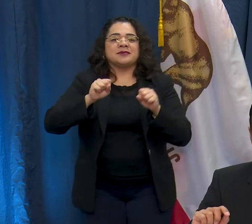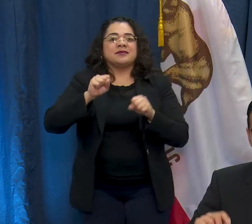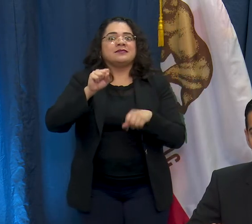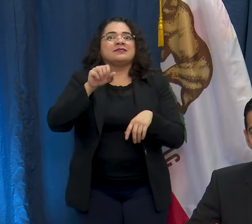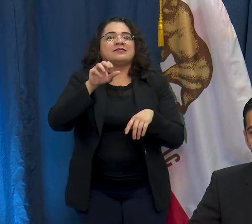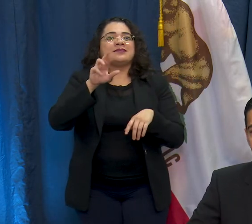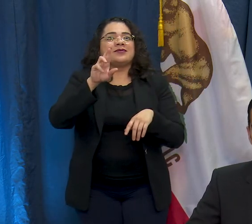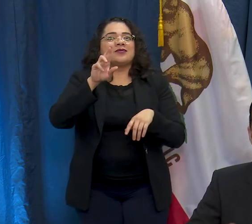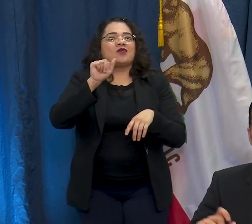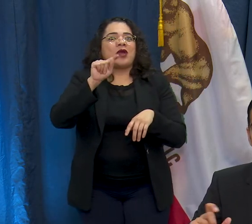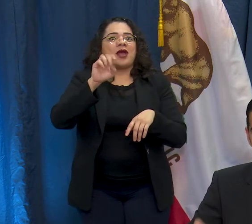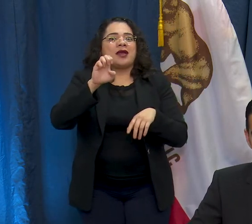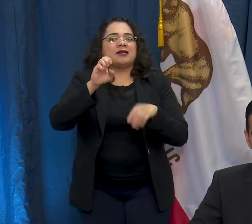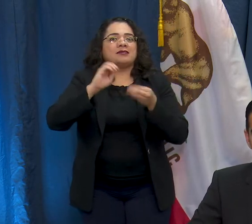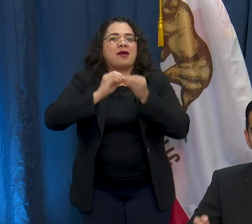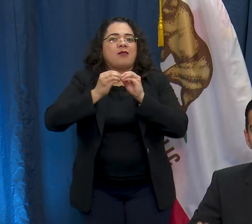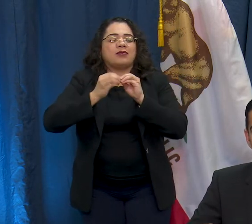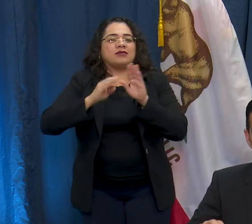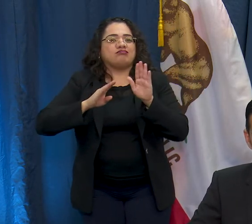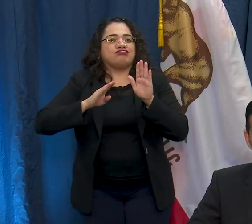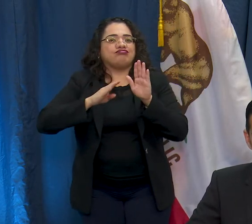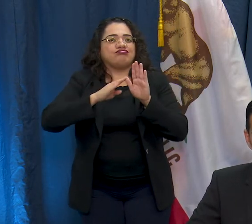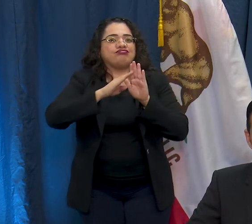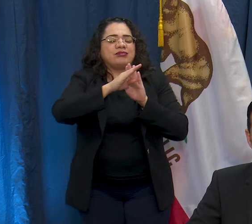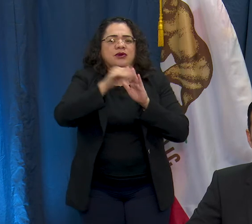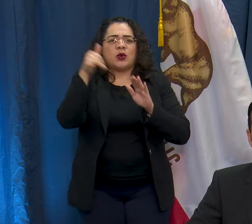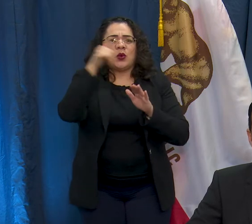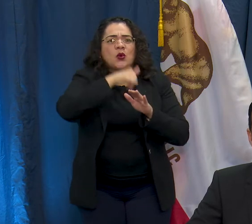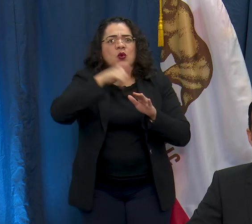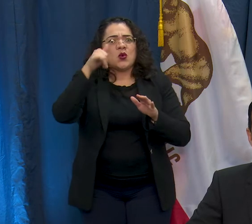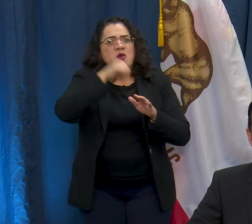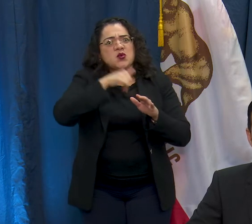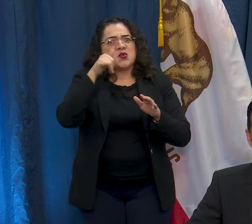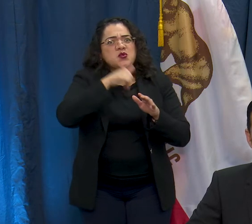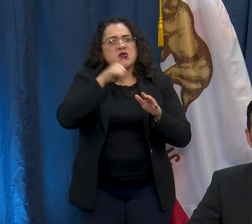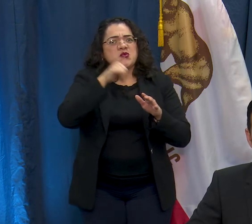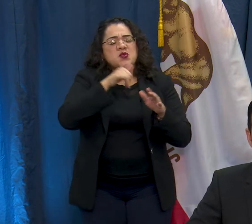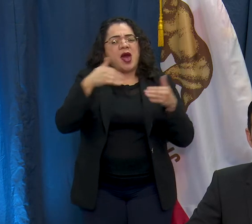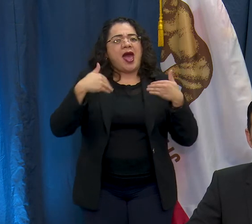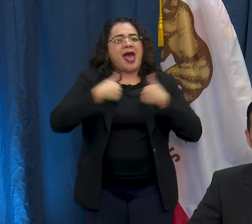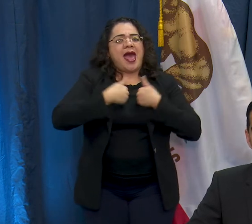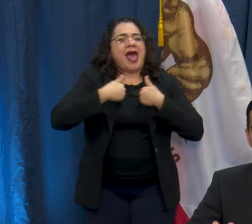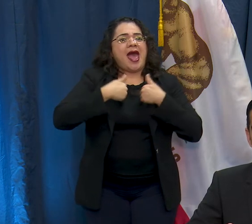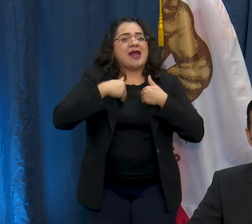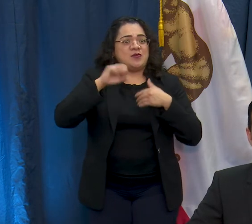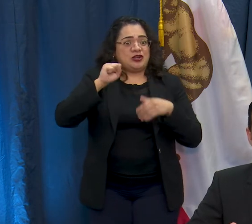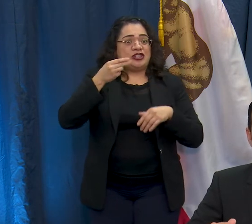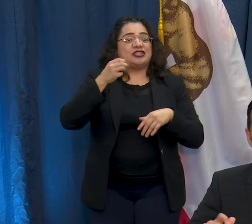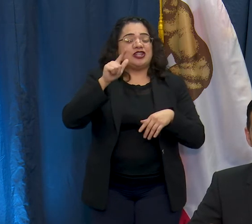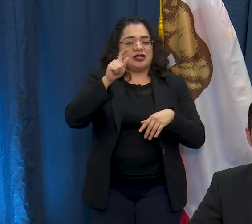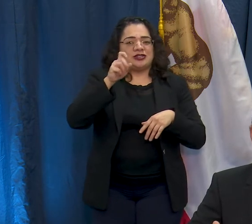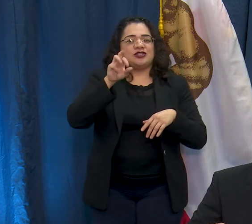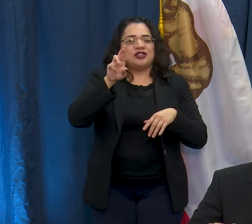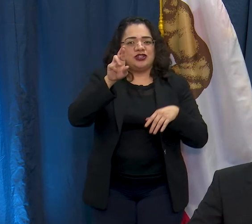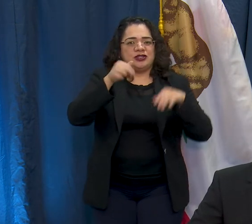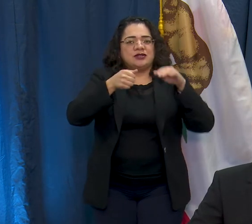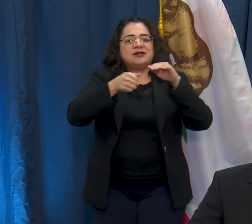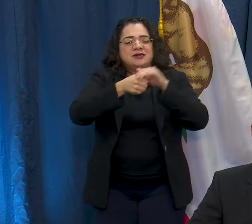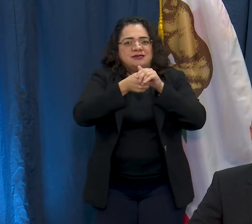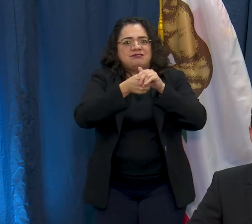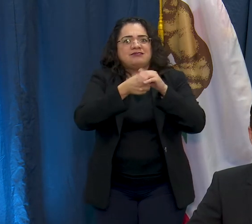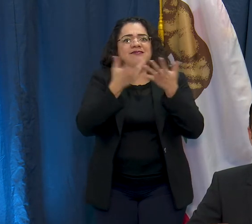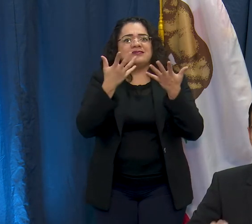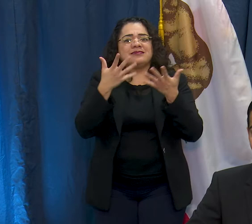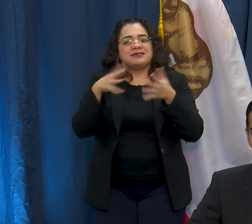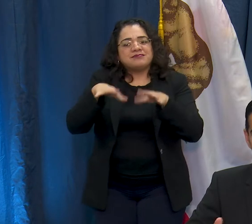We have seen an unprecedented amount of support to our animal shelter as it relates to fostering and adopting